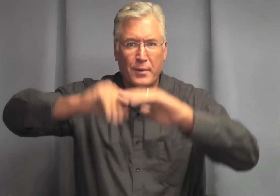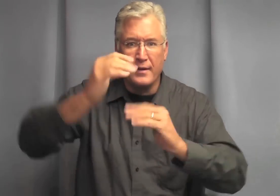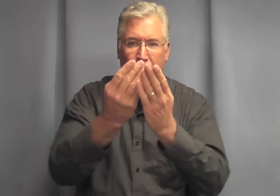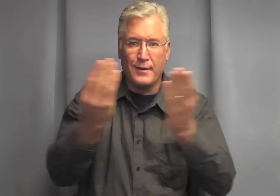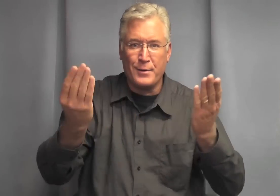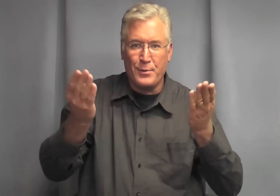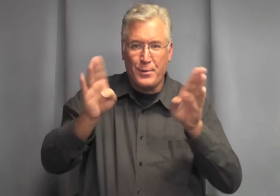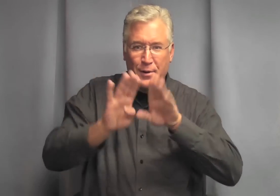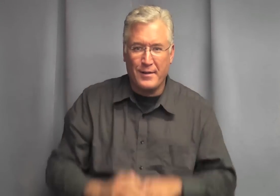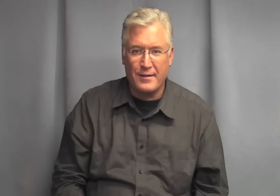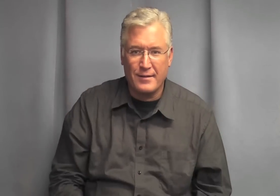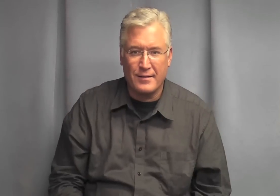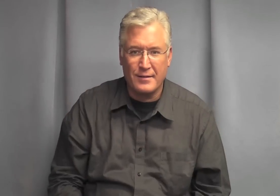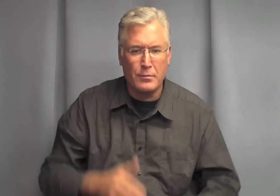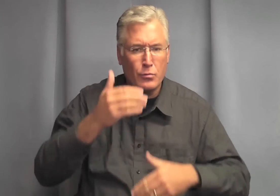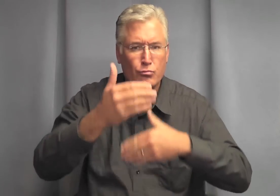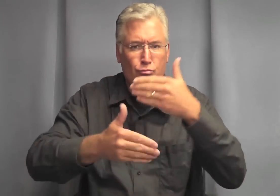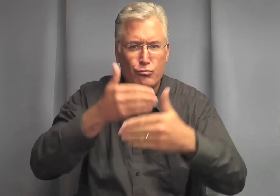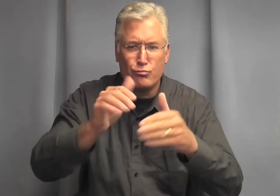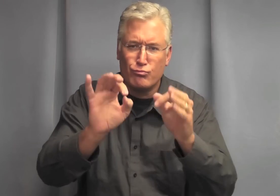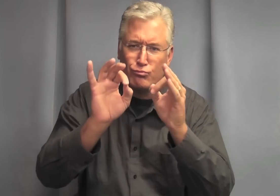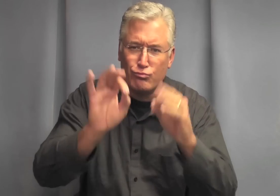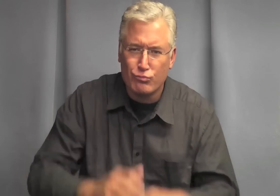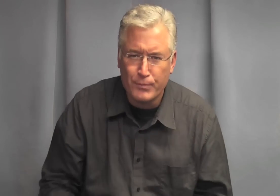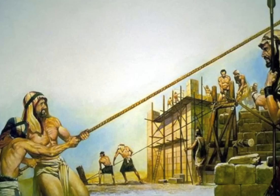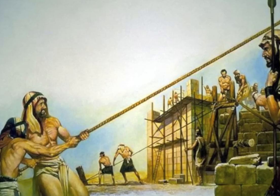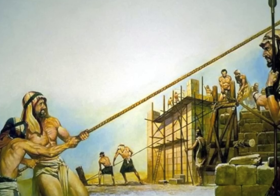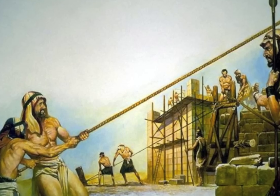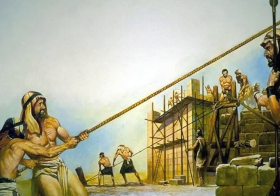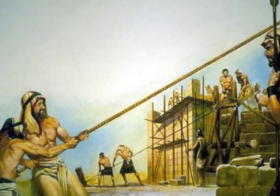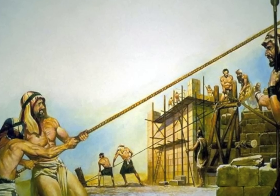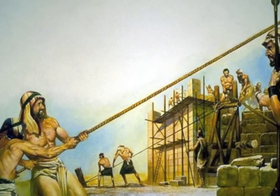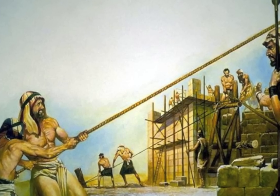they started rebuilding the walls and everything was going together fine